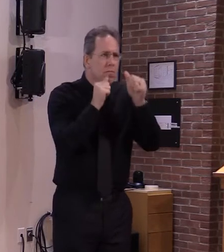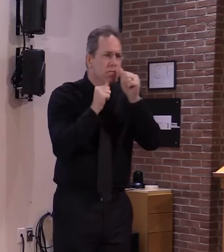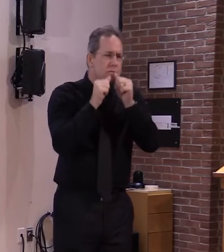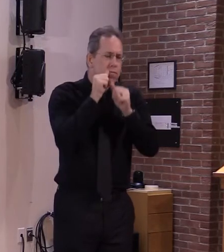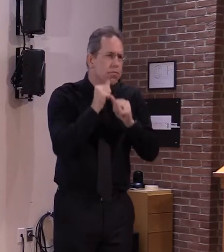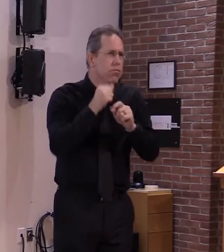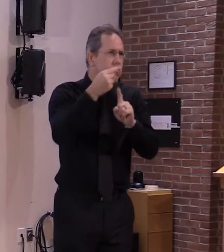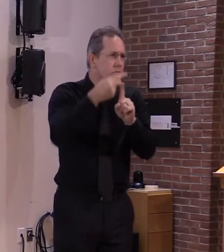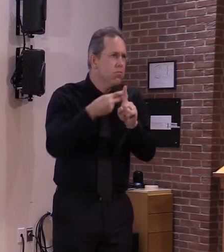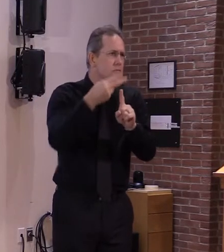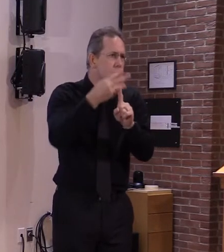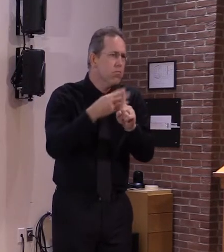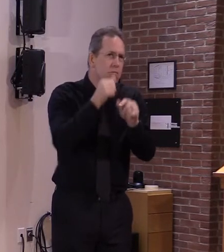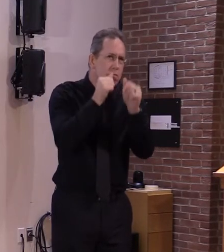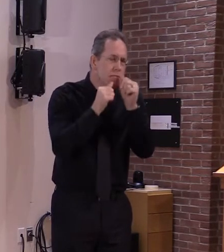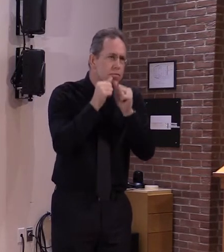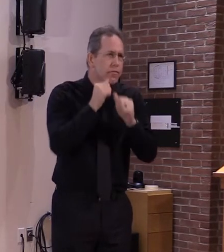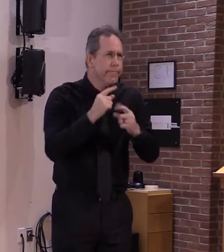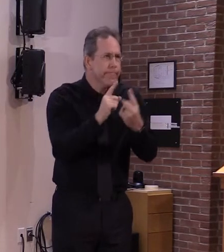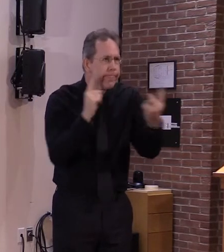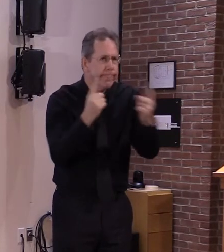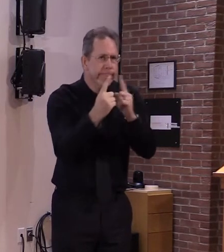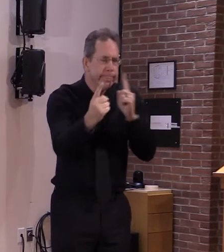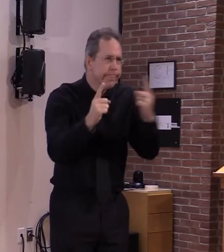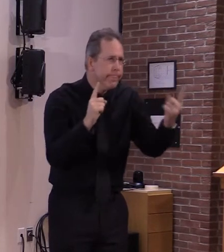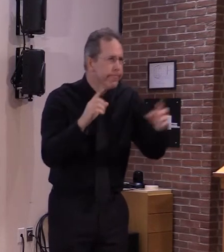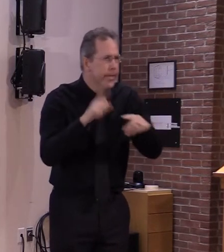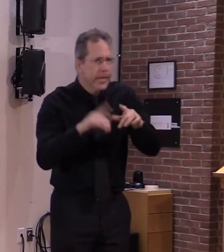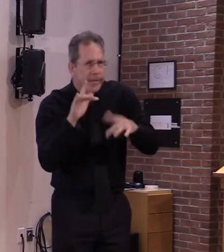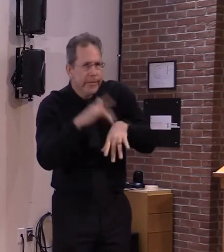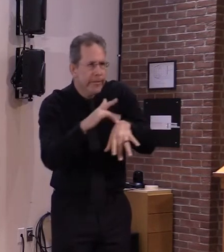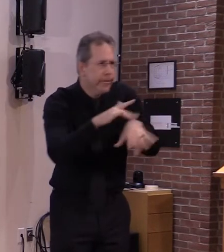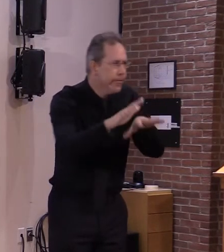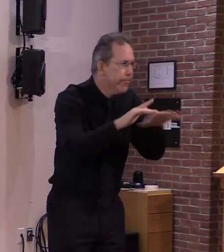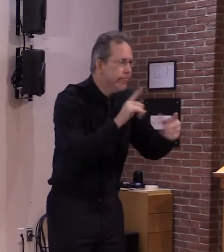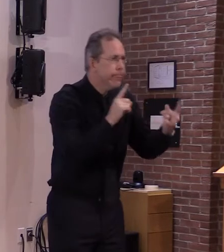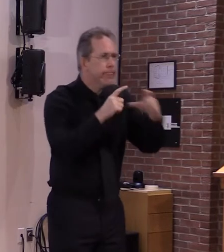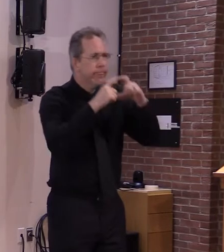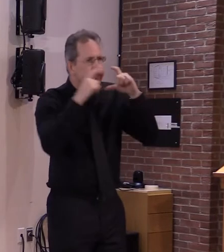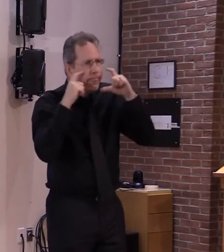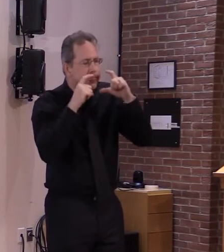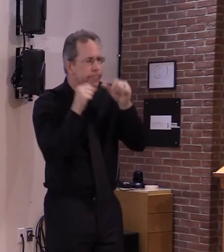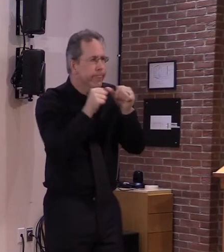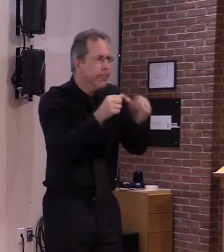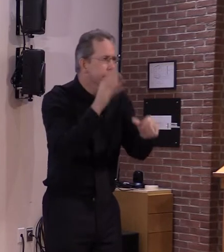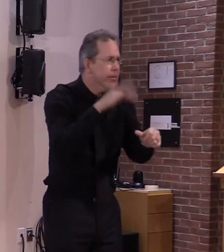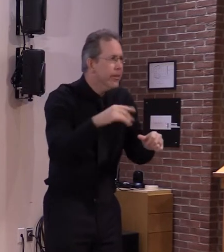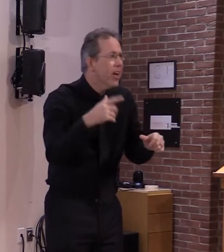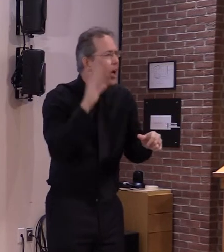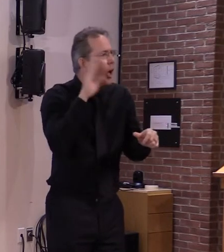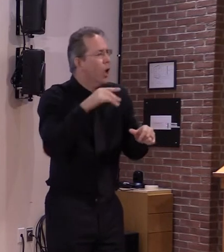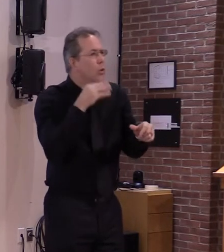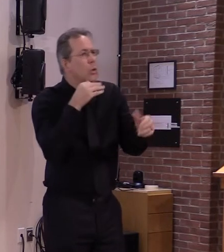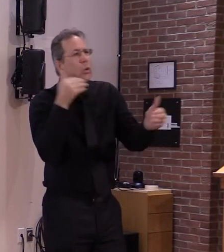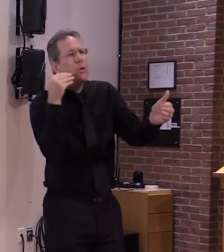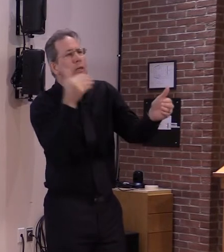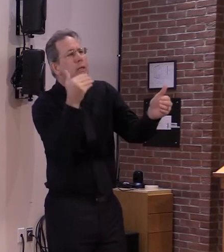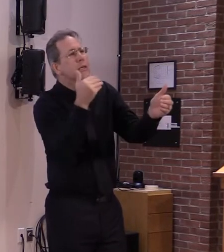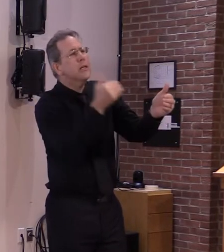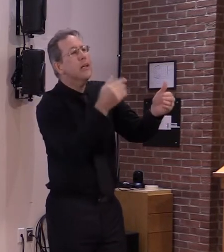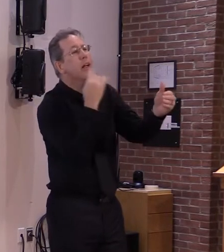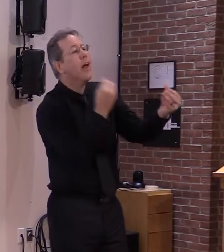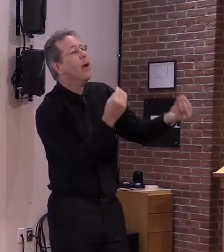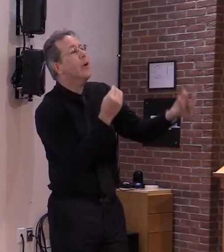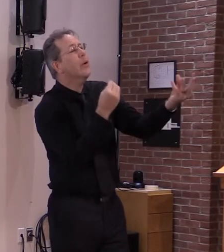but I really hope that being able to see that light at the end of the tunnel rather than just being told it's coming gives